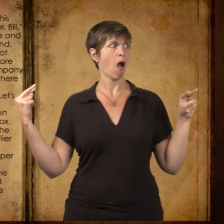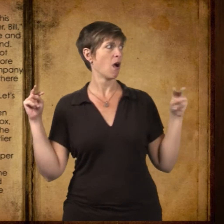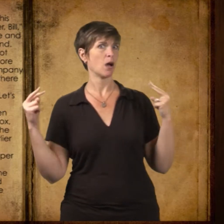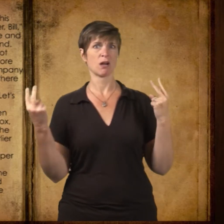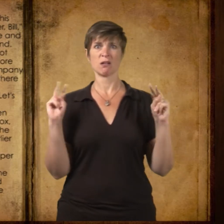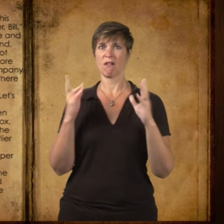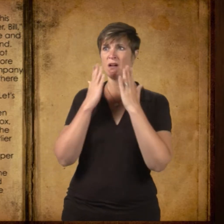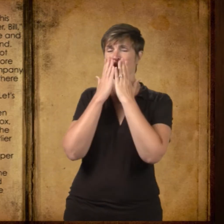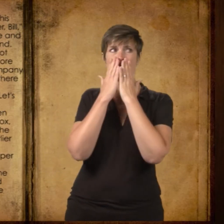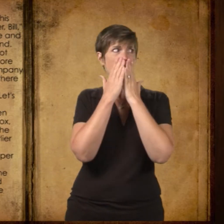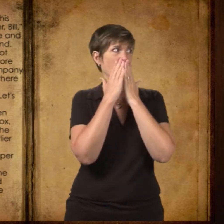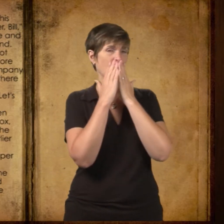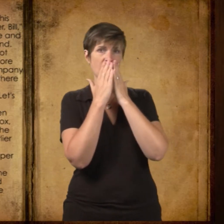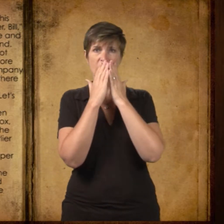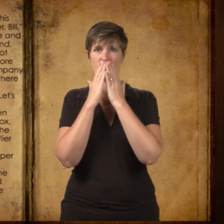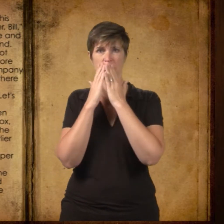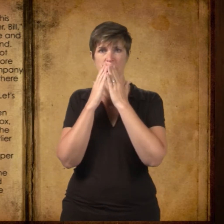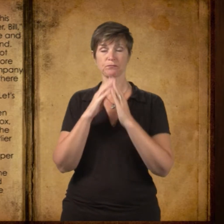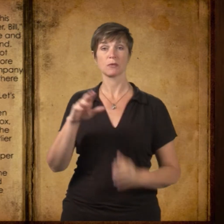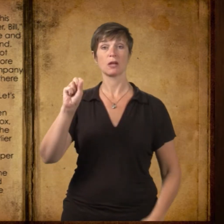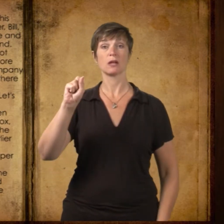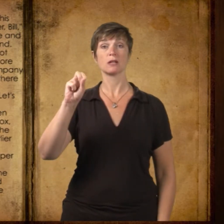All right, folks, Mr. Summers said. Let's finish quickly.